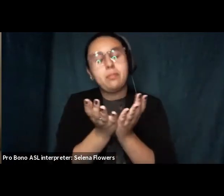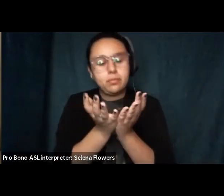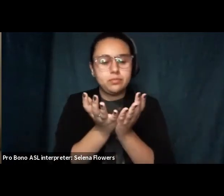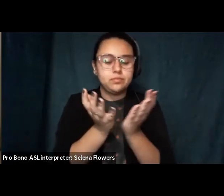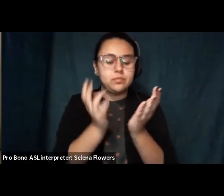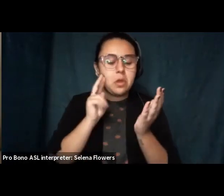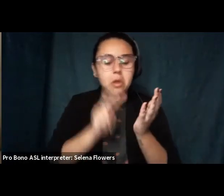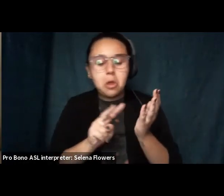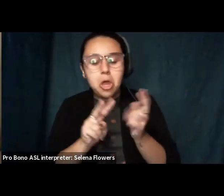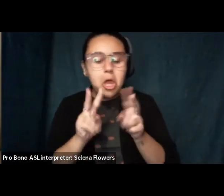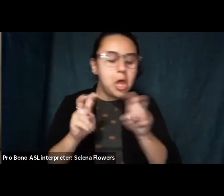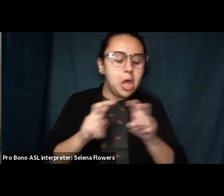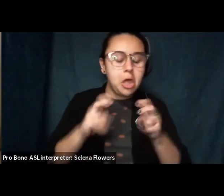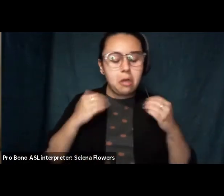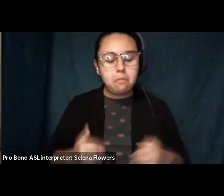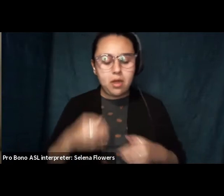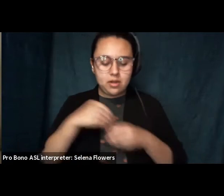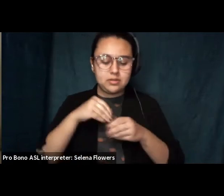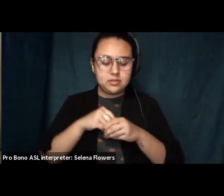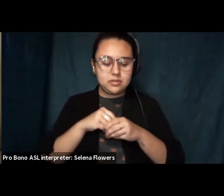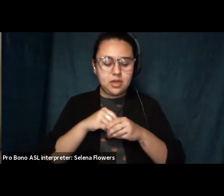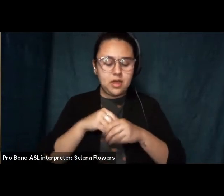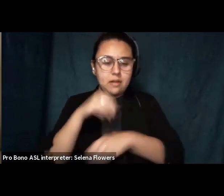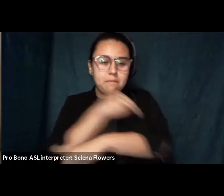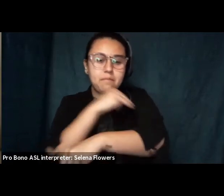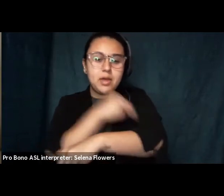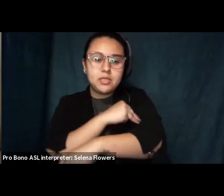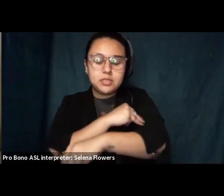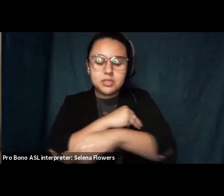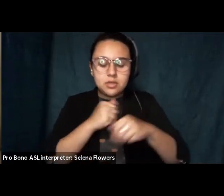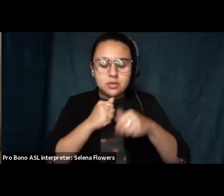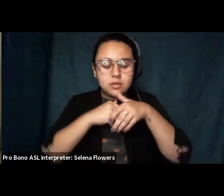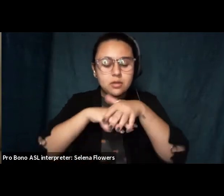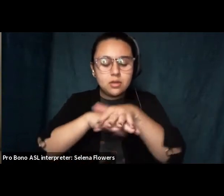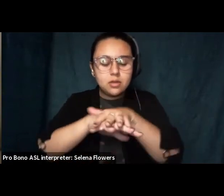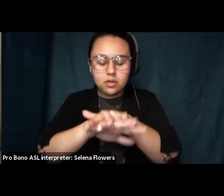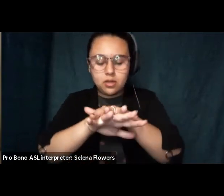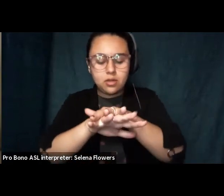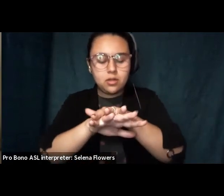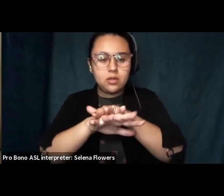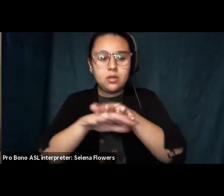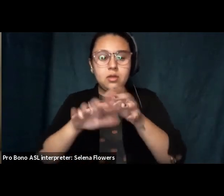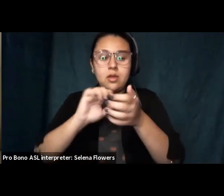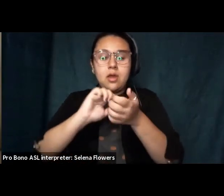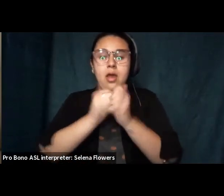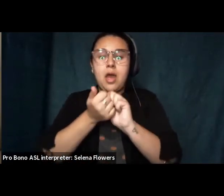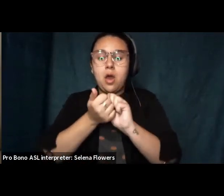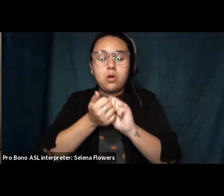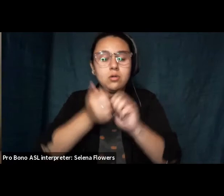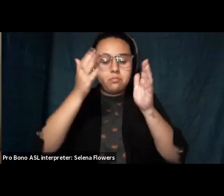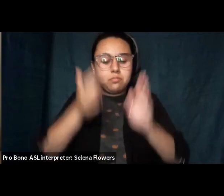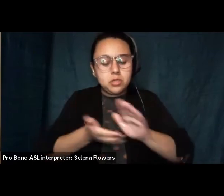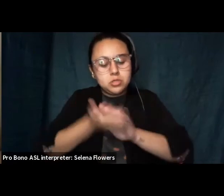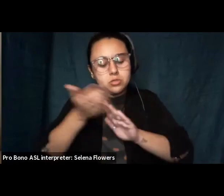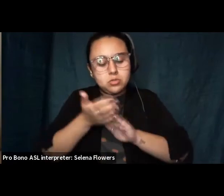and lung how one piece dictates another how a creature runs one man